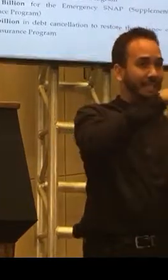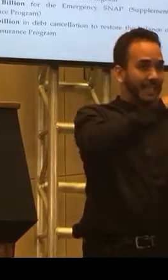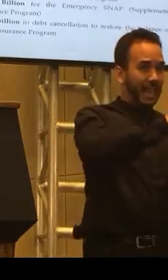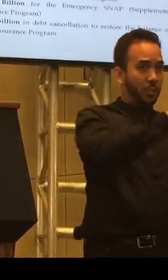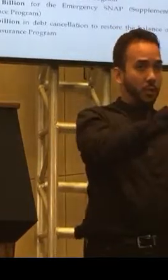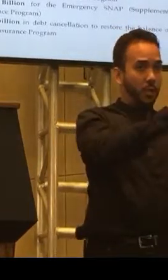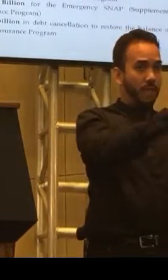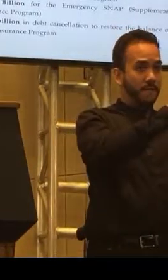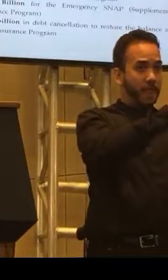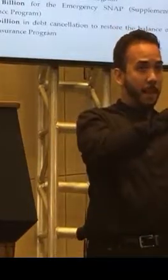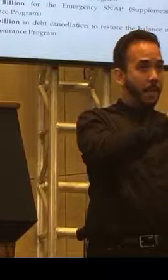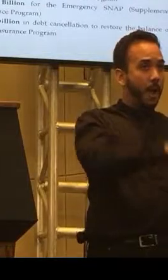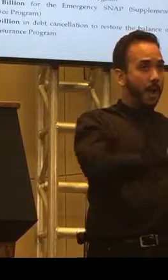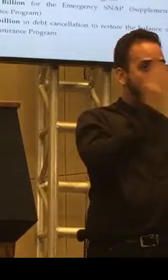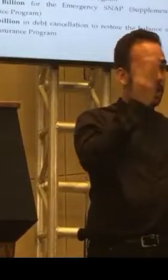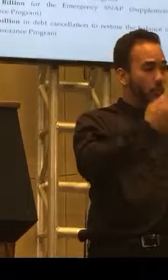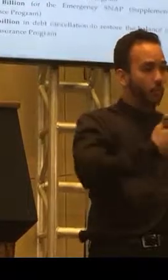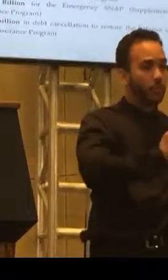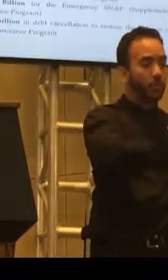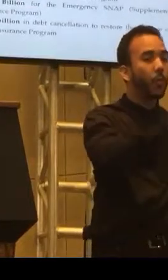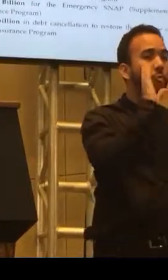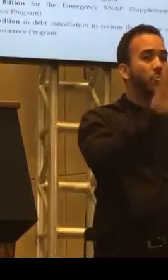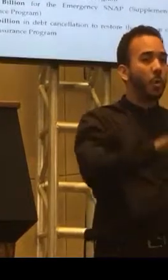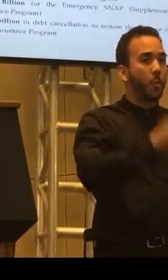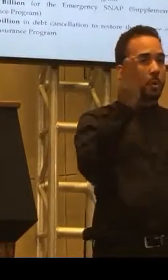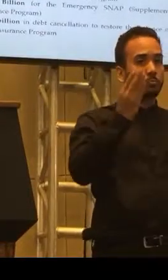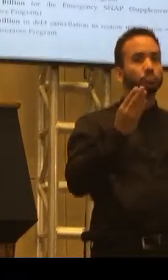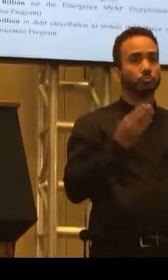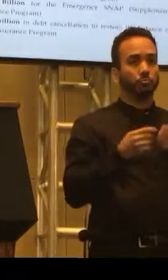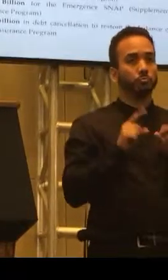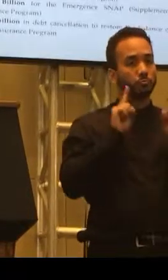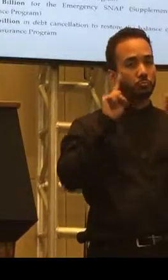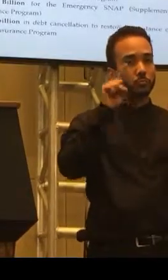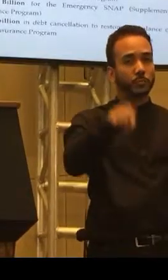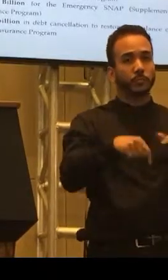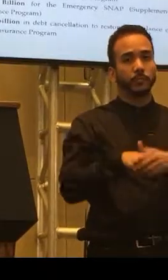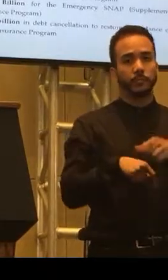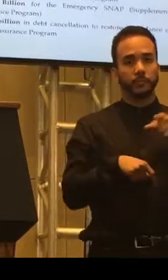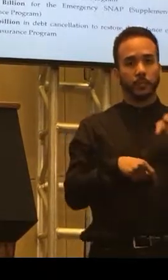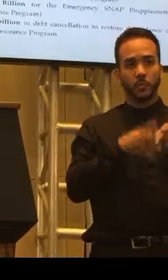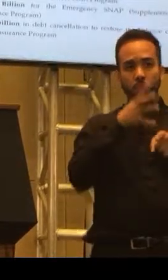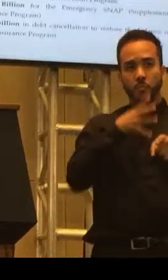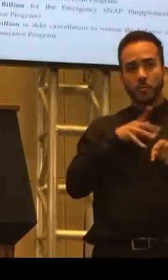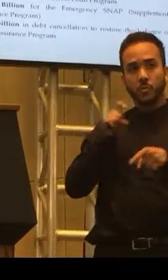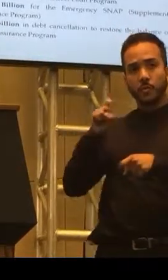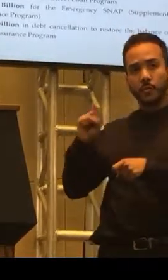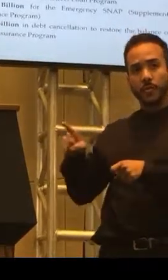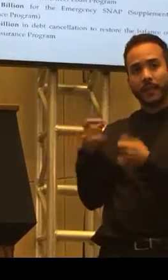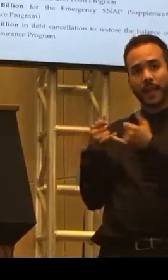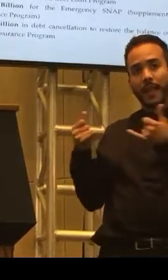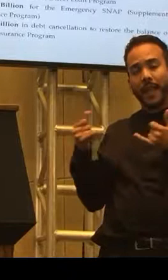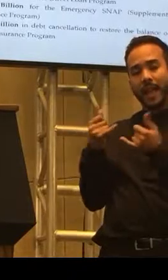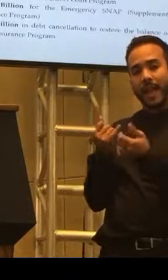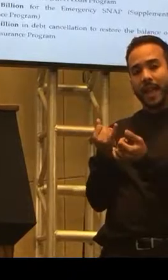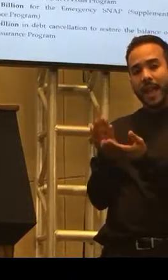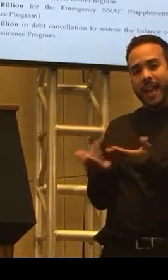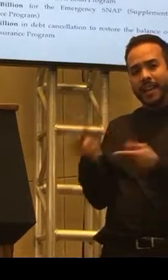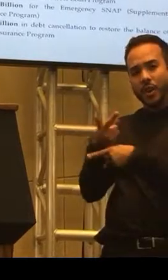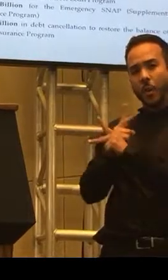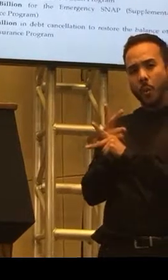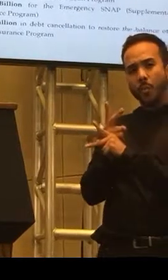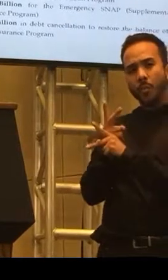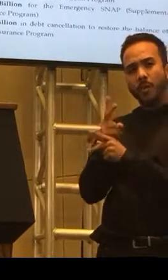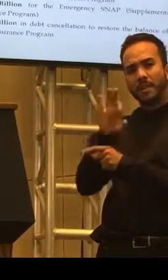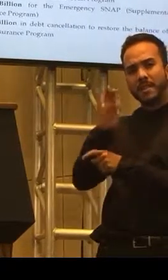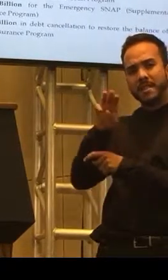and there'll be places to go. Do you know how much FEMA has disbursed for that line item? That line item alone, I don't. I